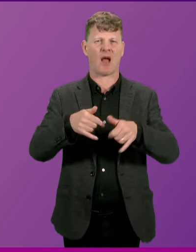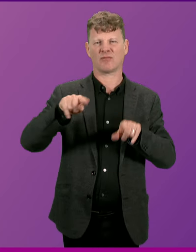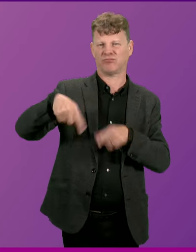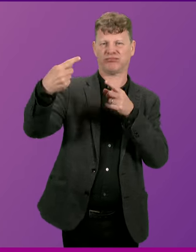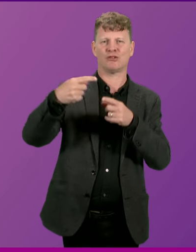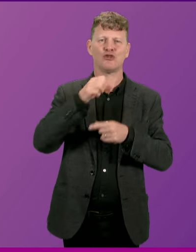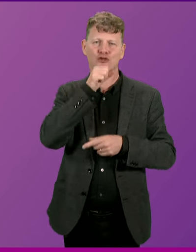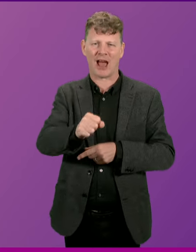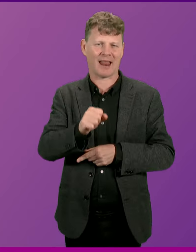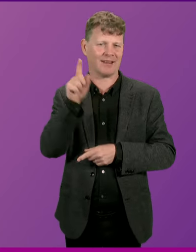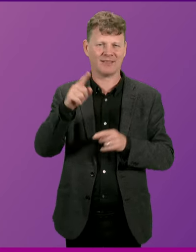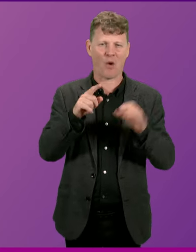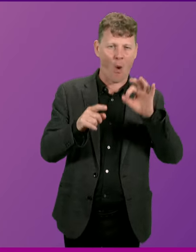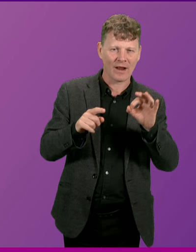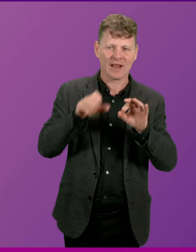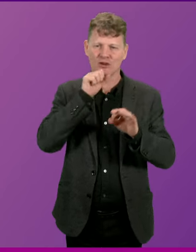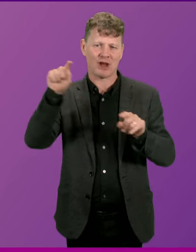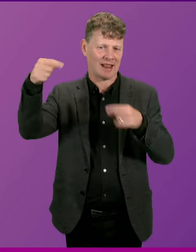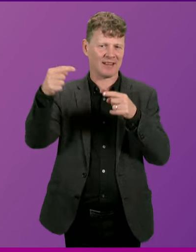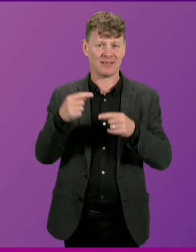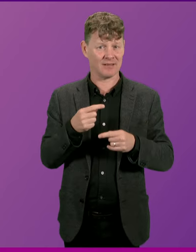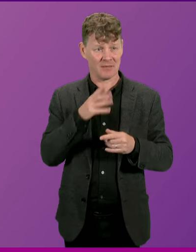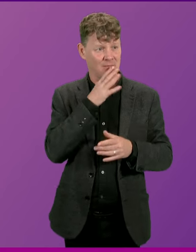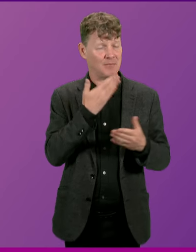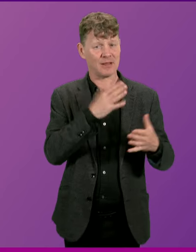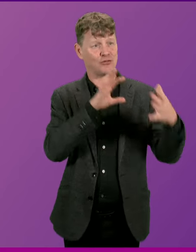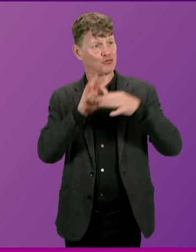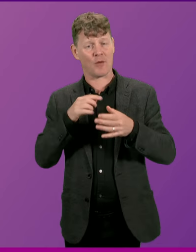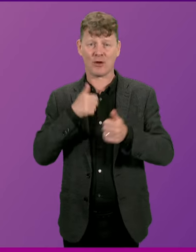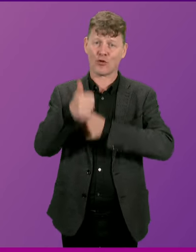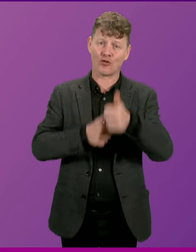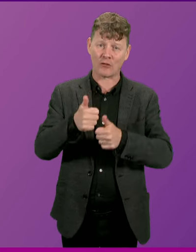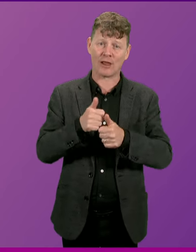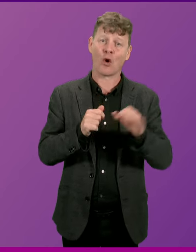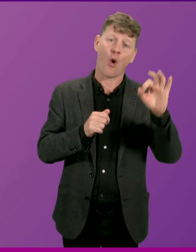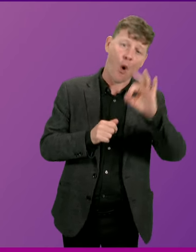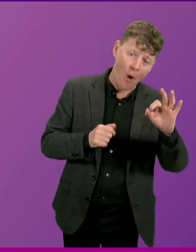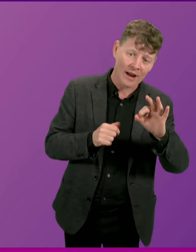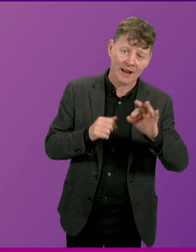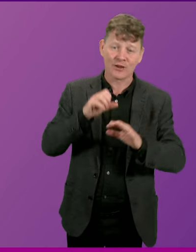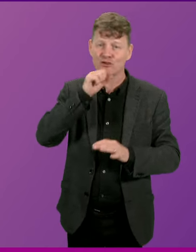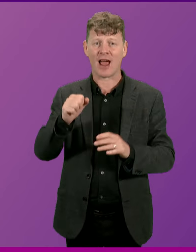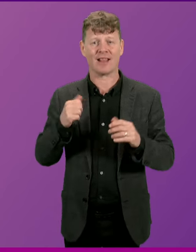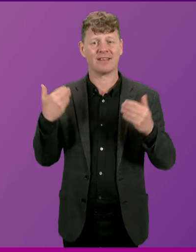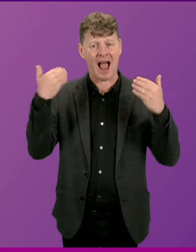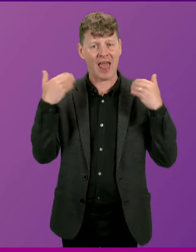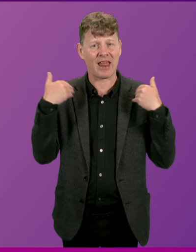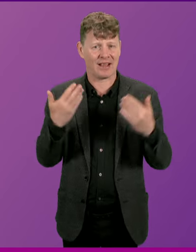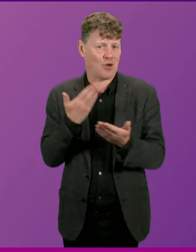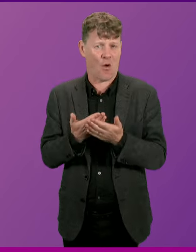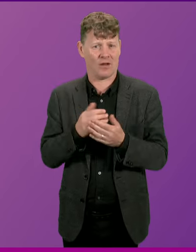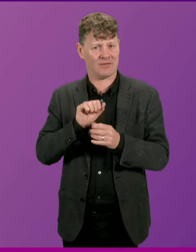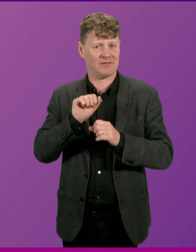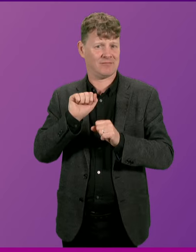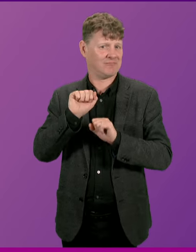counterparts. Will the First Minister join me in congratulating both the Orkney and Shetland athletes on the quality